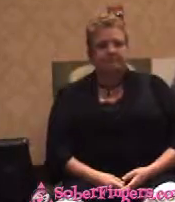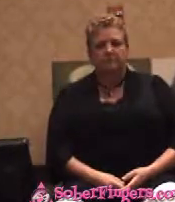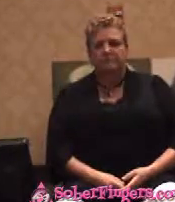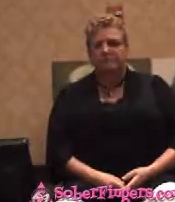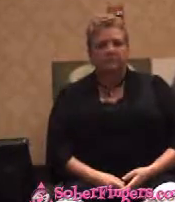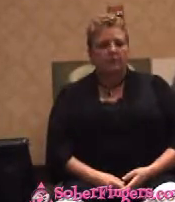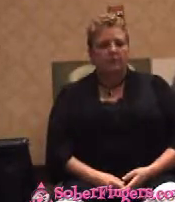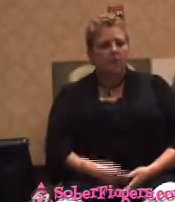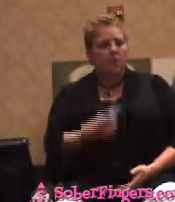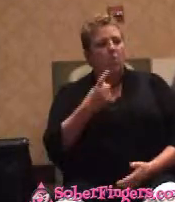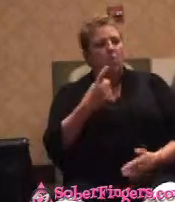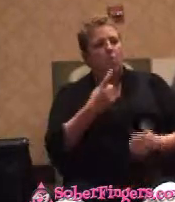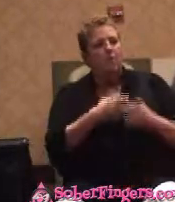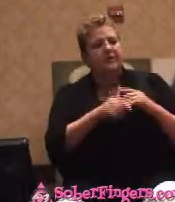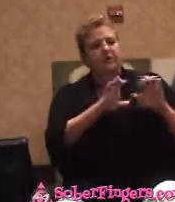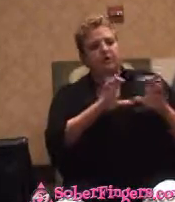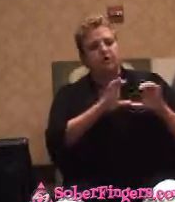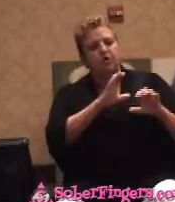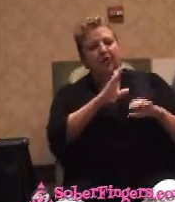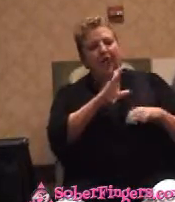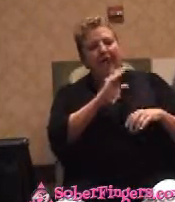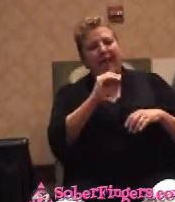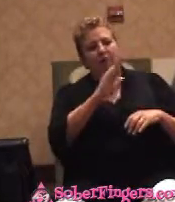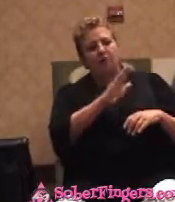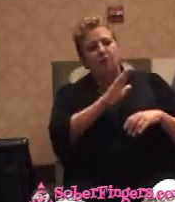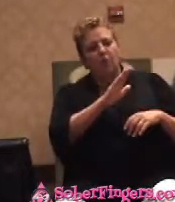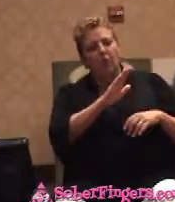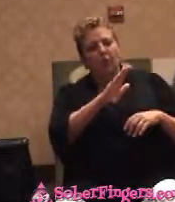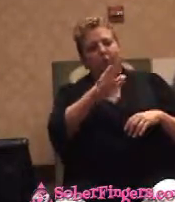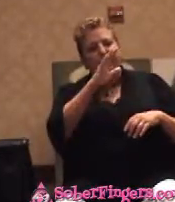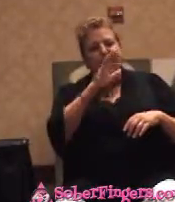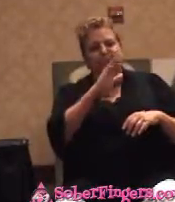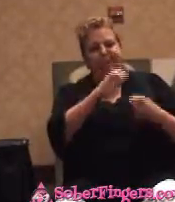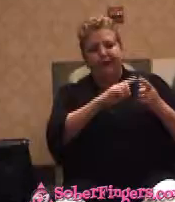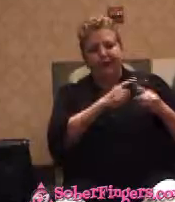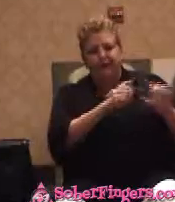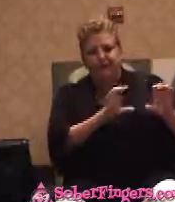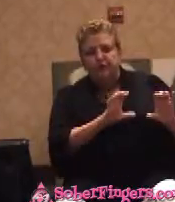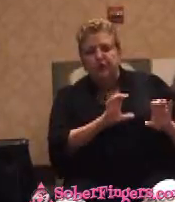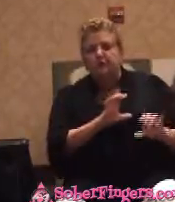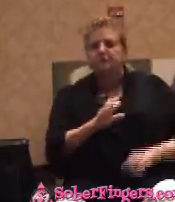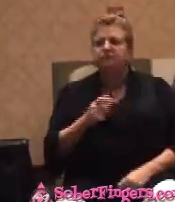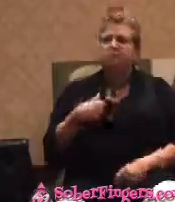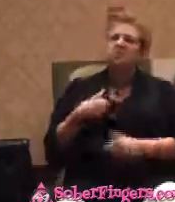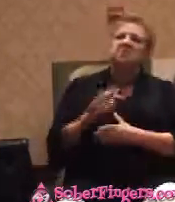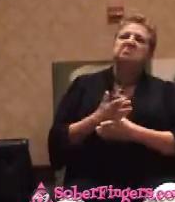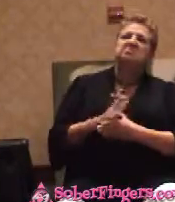What did you and your unknown friends just do to share our experience, strength, and hope?